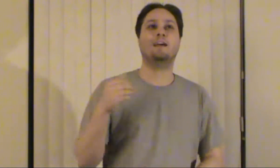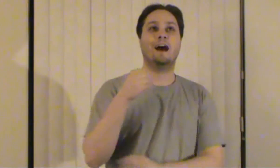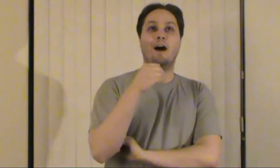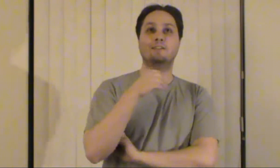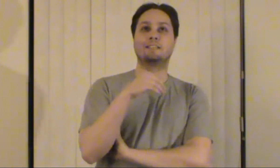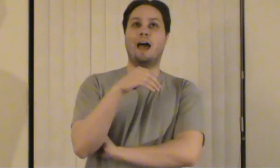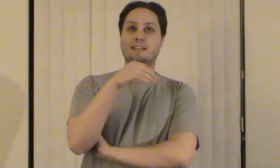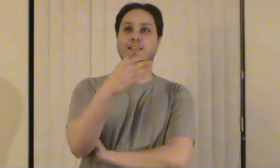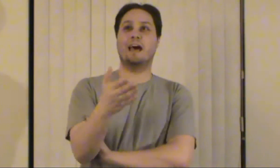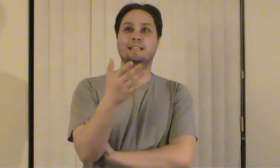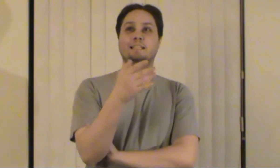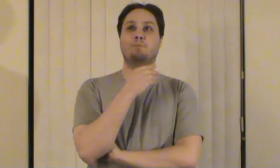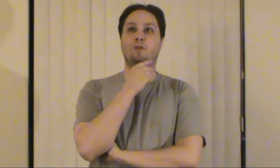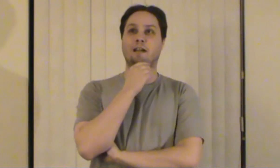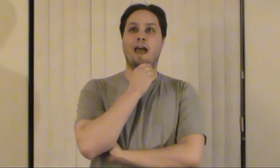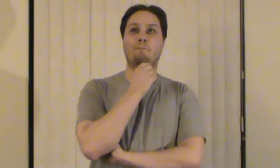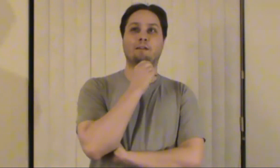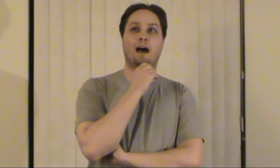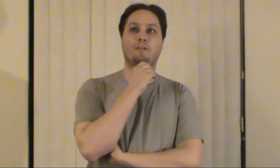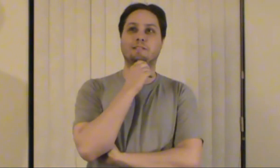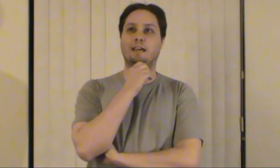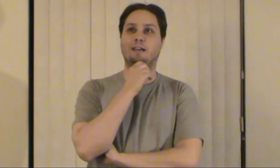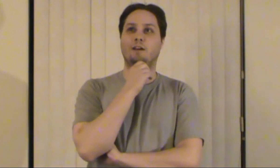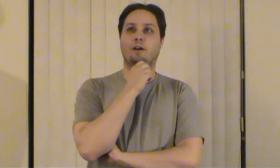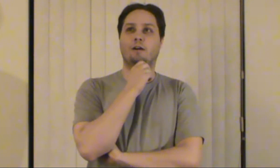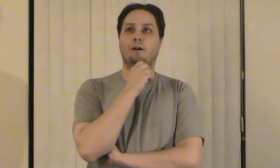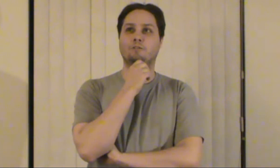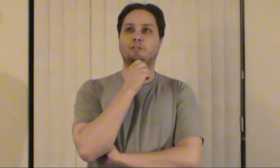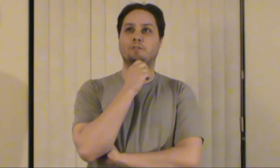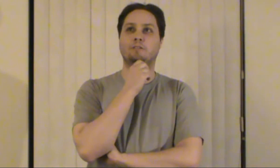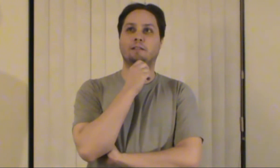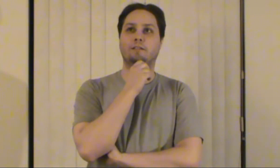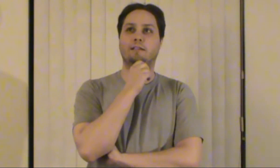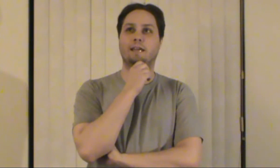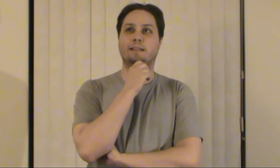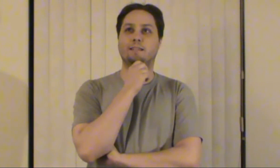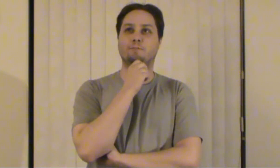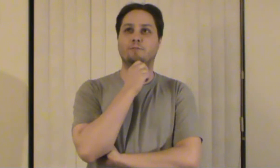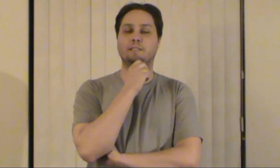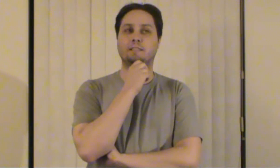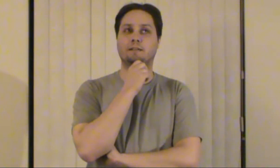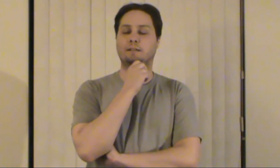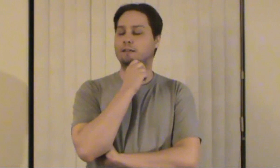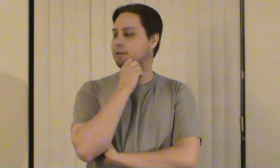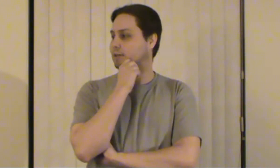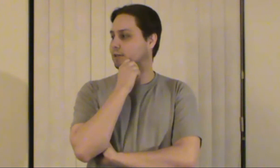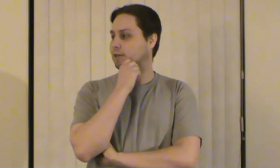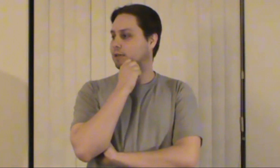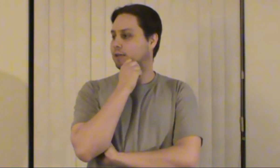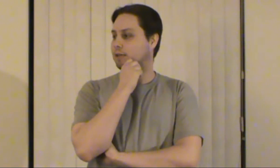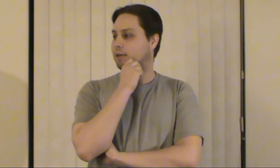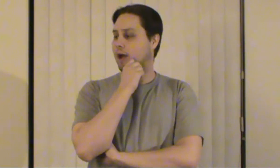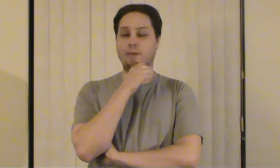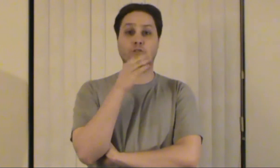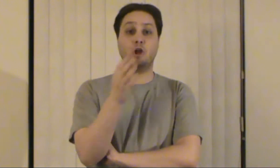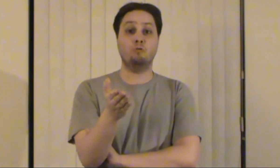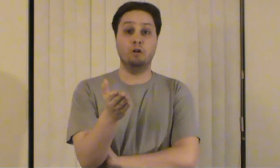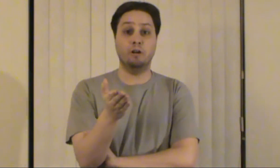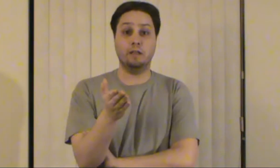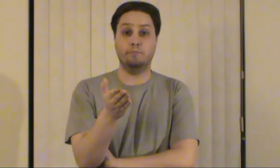i was as this point happened i was like oh shoot there's a little kid in this movie still i mean there's no nudity